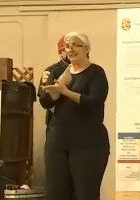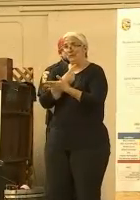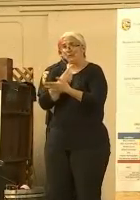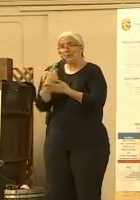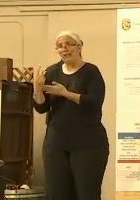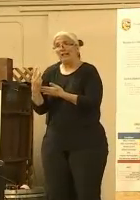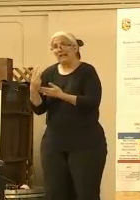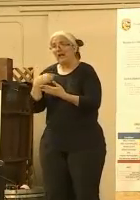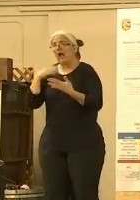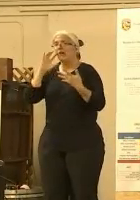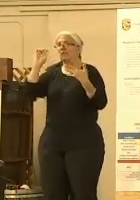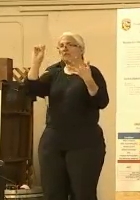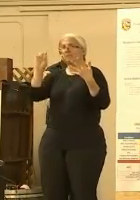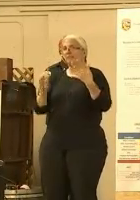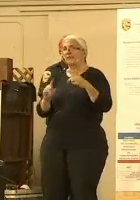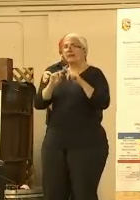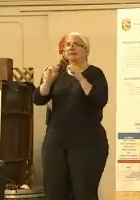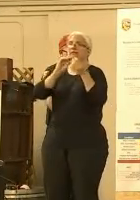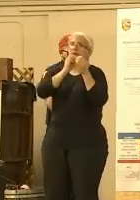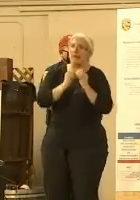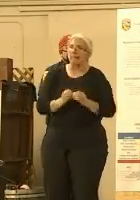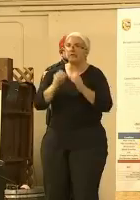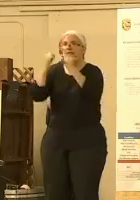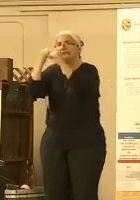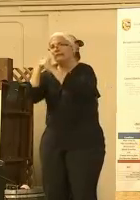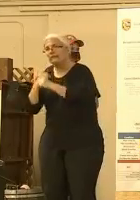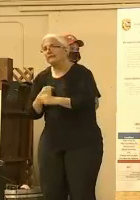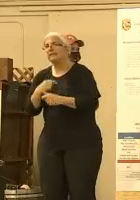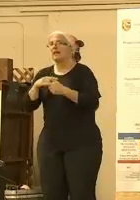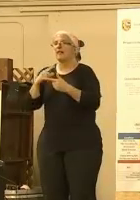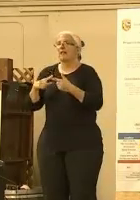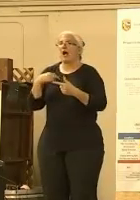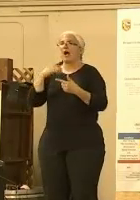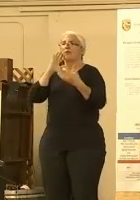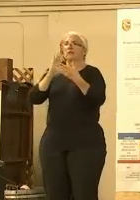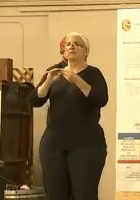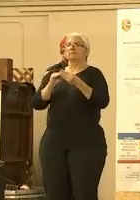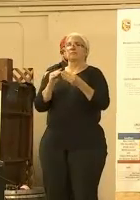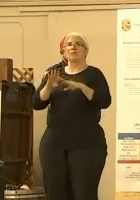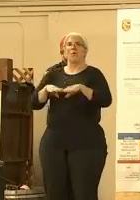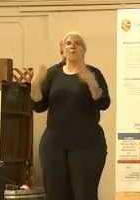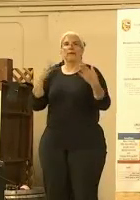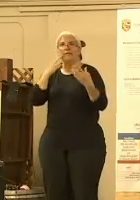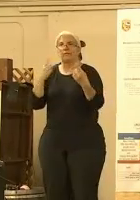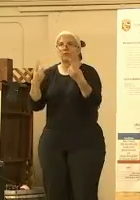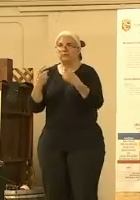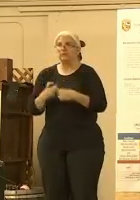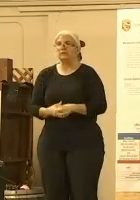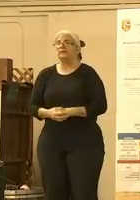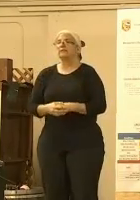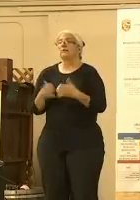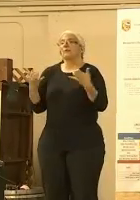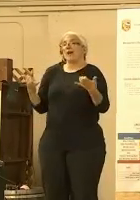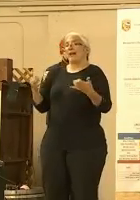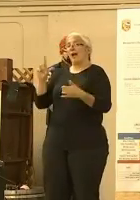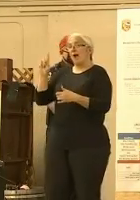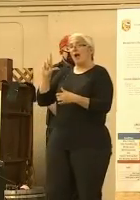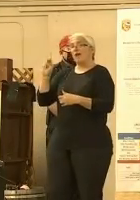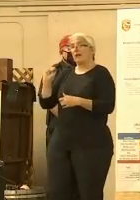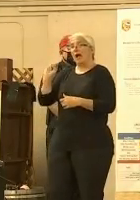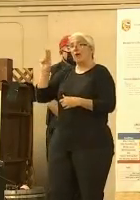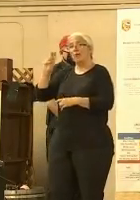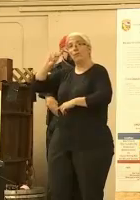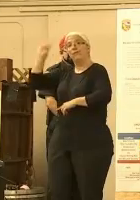and some numbers and then get into an overall briefing. So right now for the LNU Lightning Complex, we're sitting at